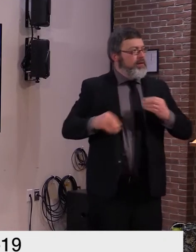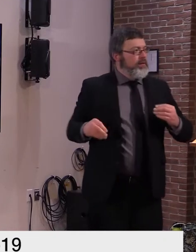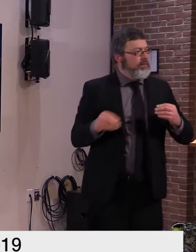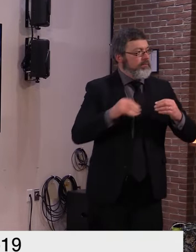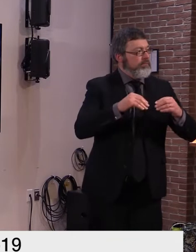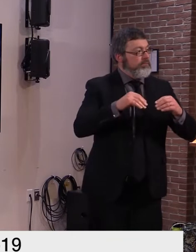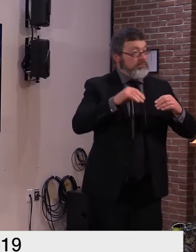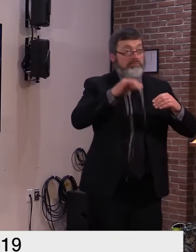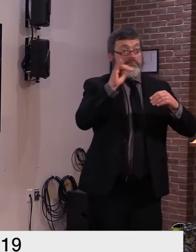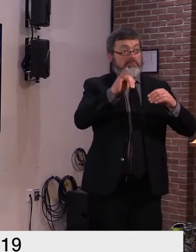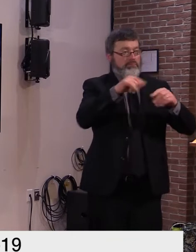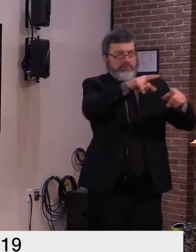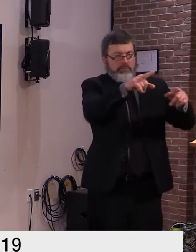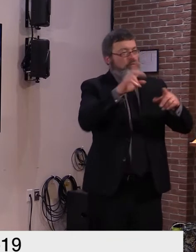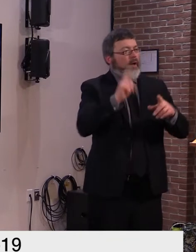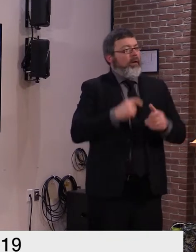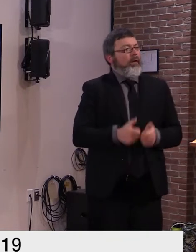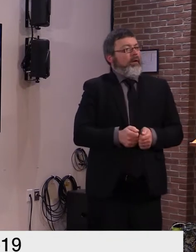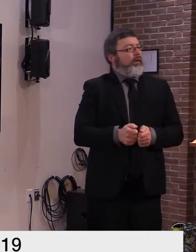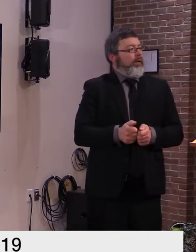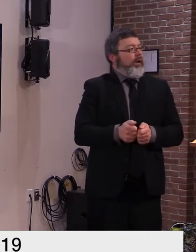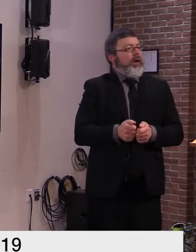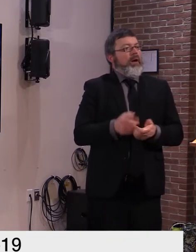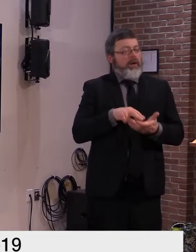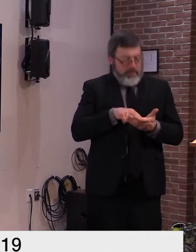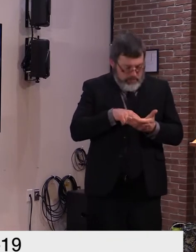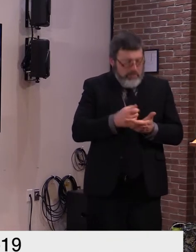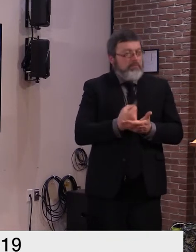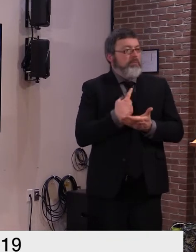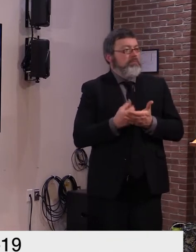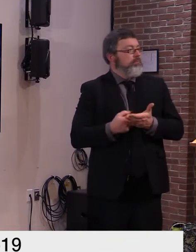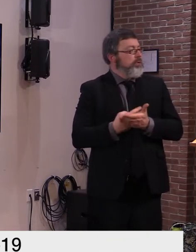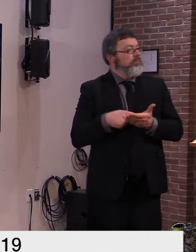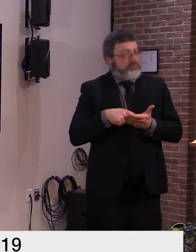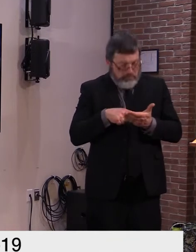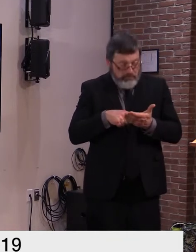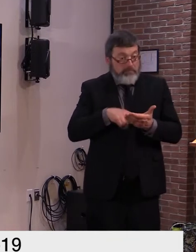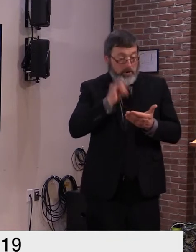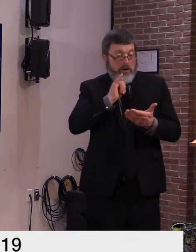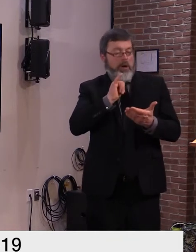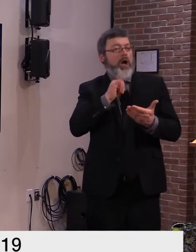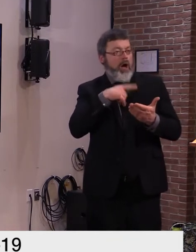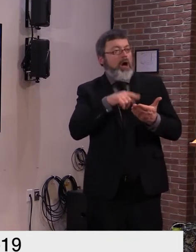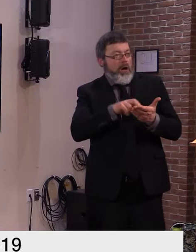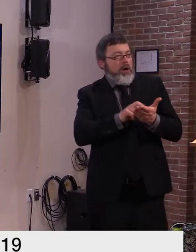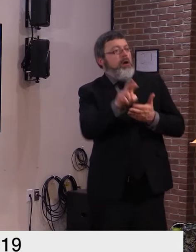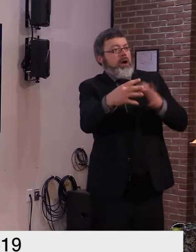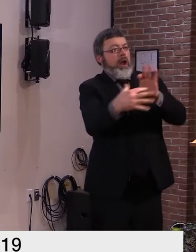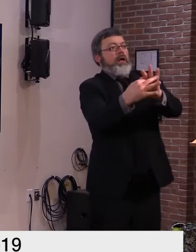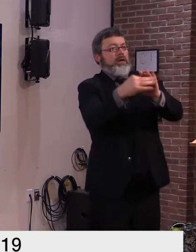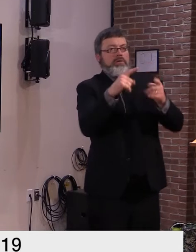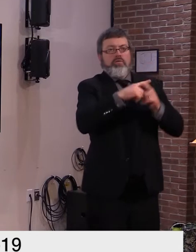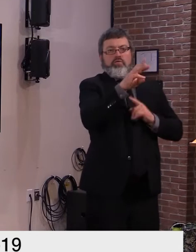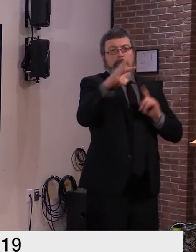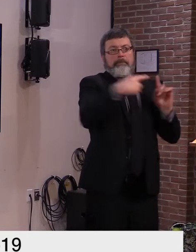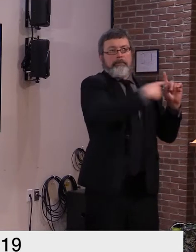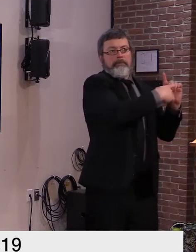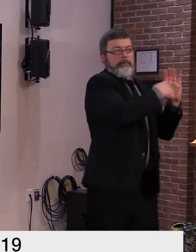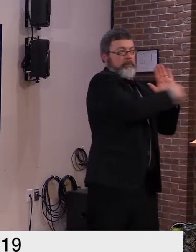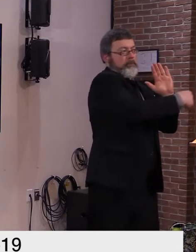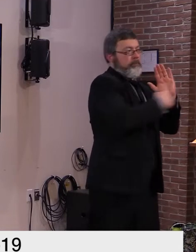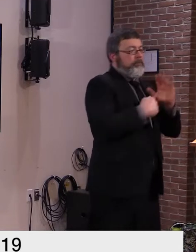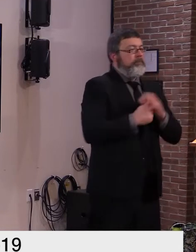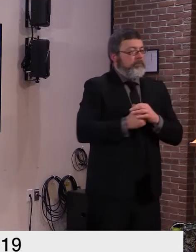updates directly from state sources but i and i encourage you to check them regularly i should note